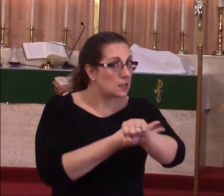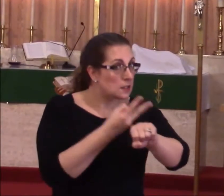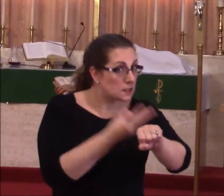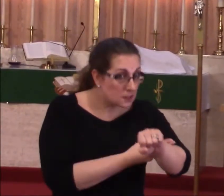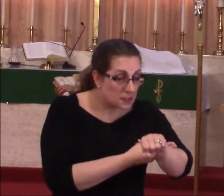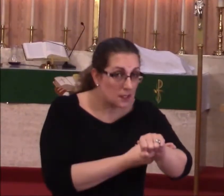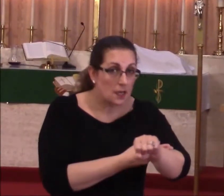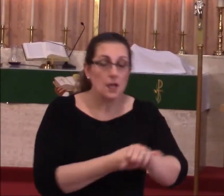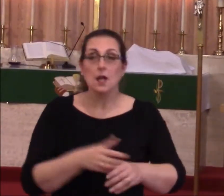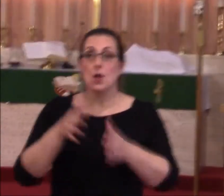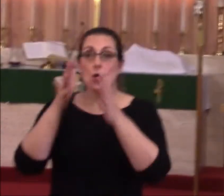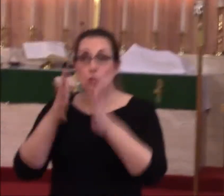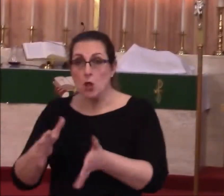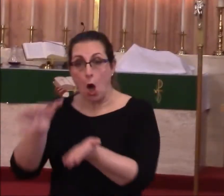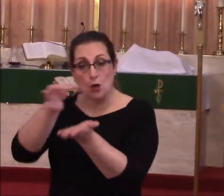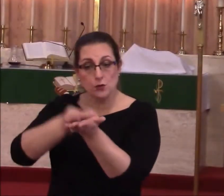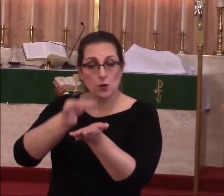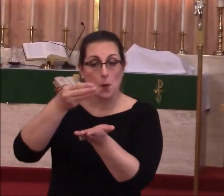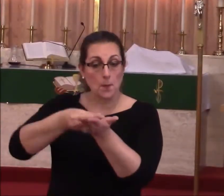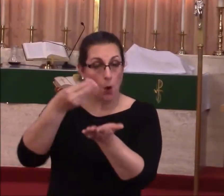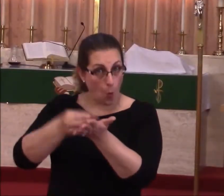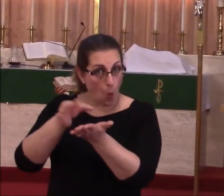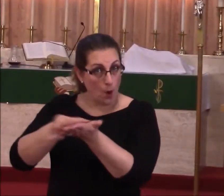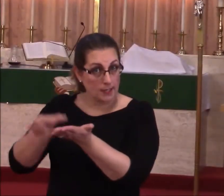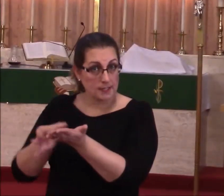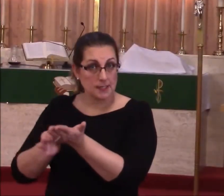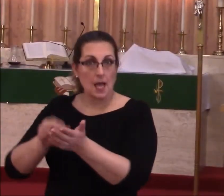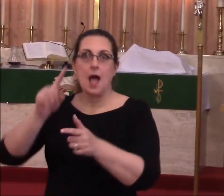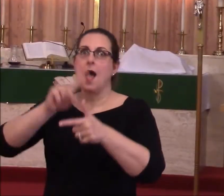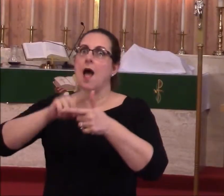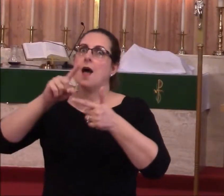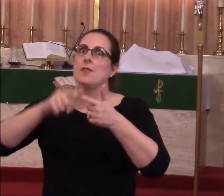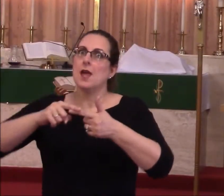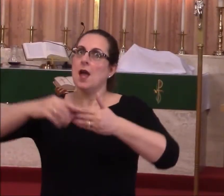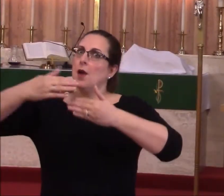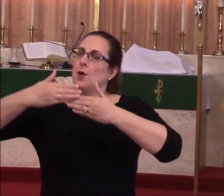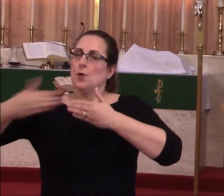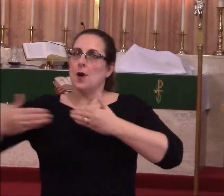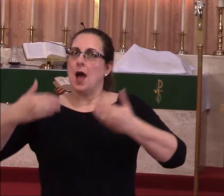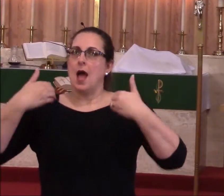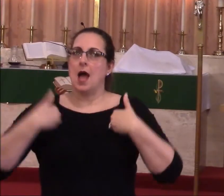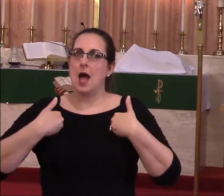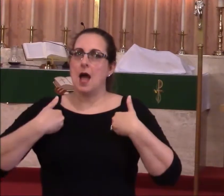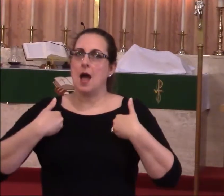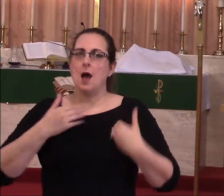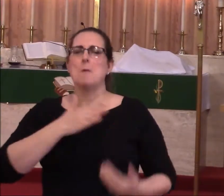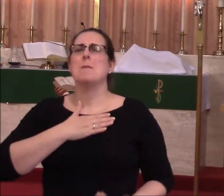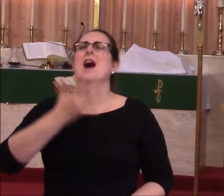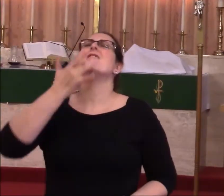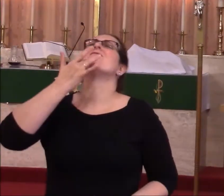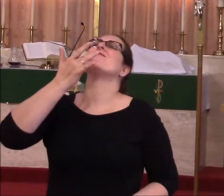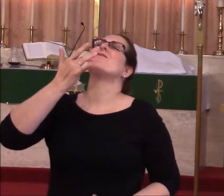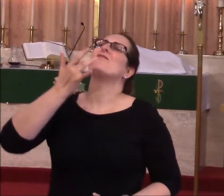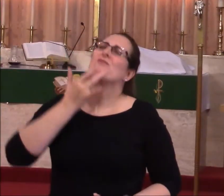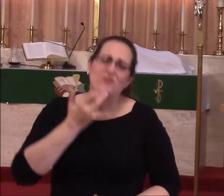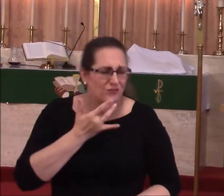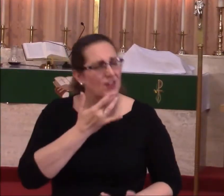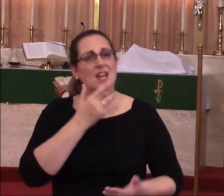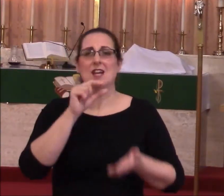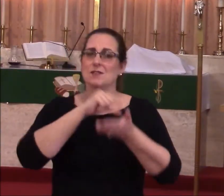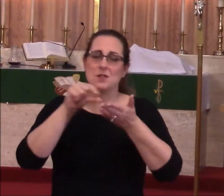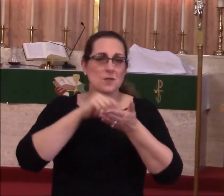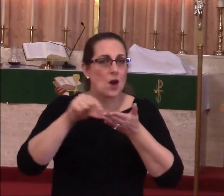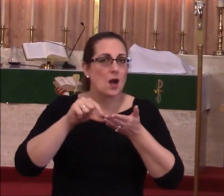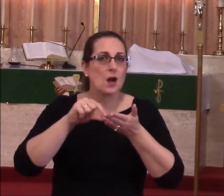parable of the lost coin. And then, to top it all off, you have my favorite passage of all